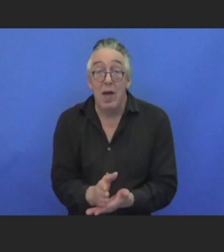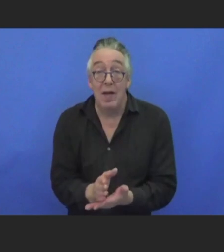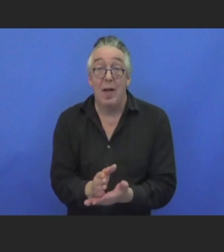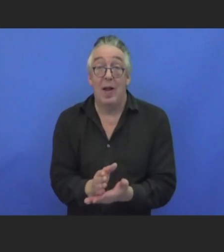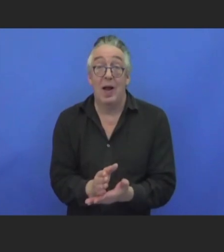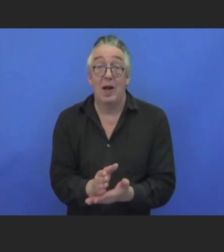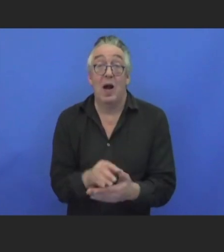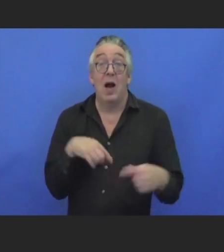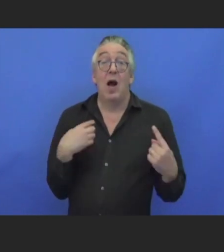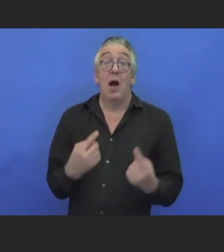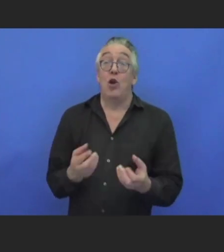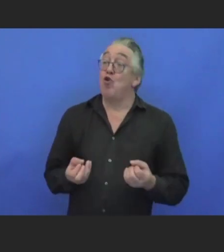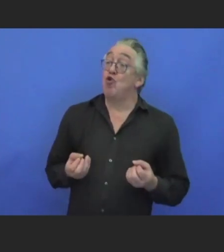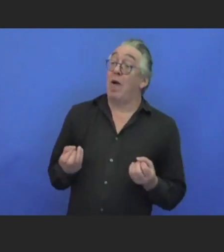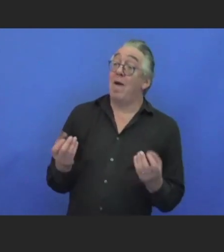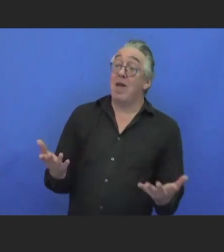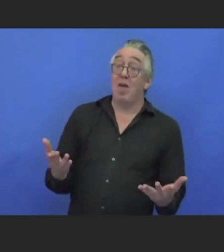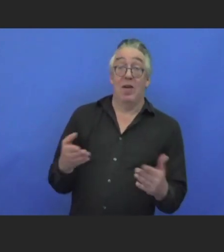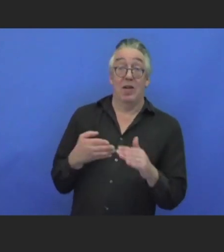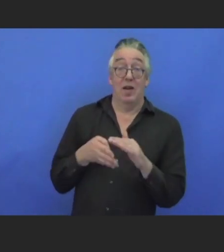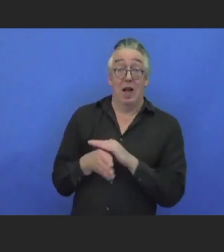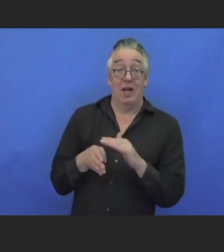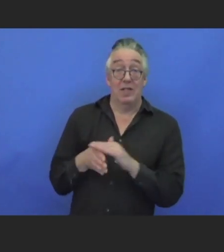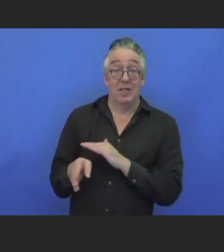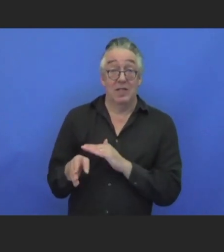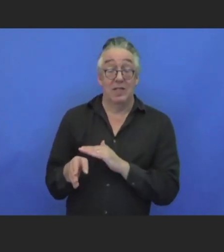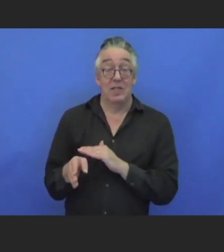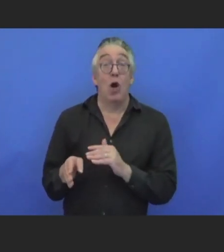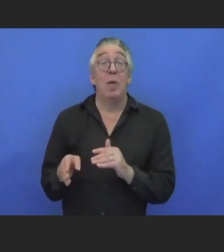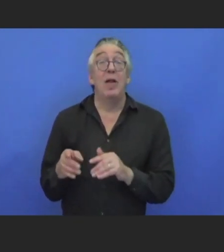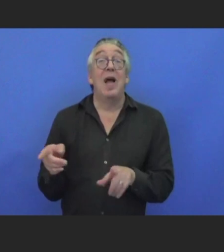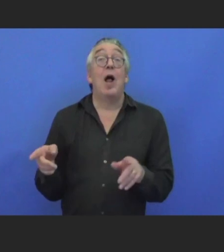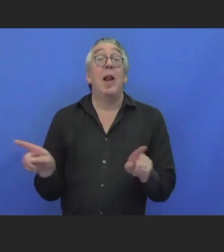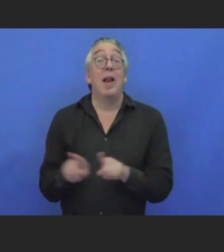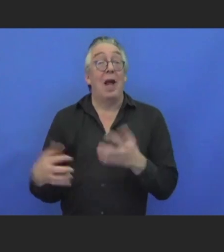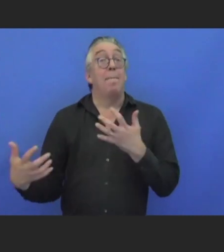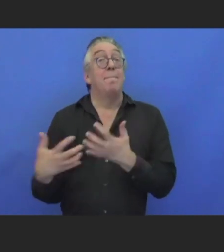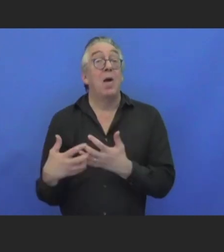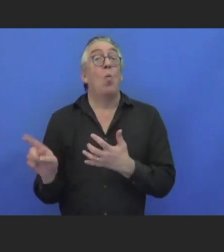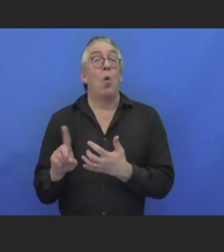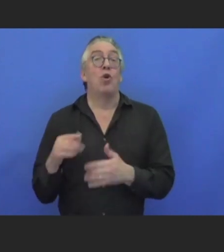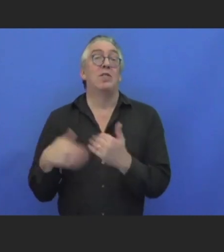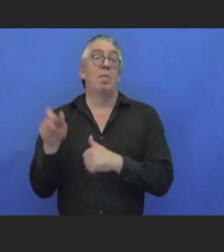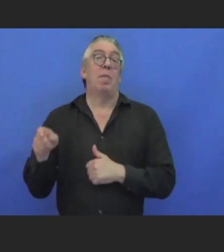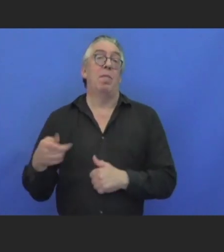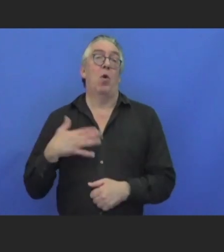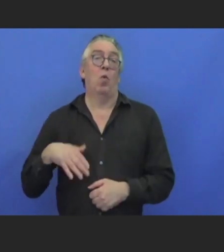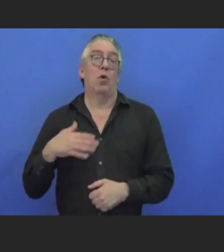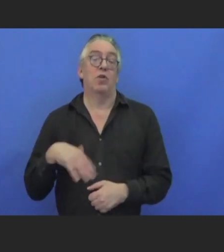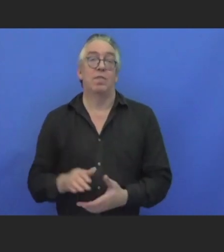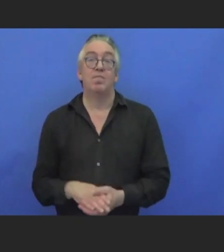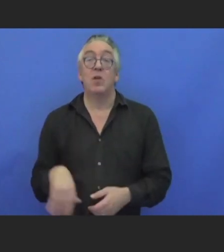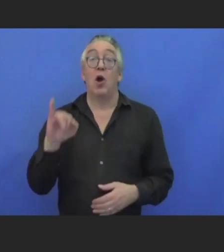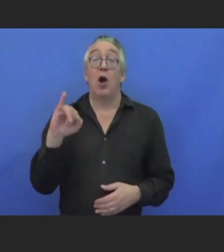to those persons with disabilities require. International Telecommunication Union has